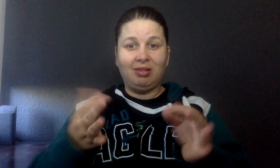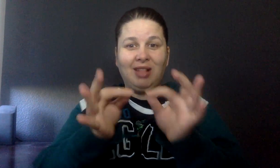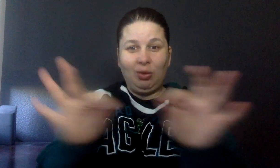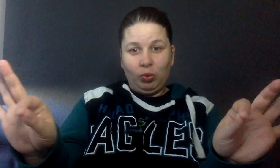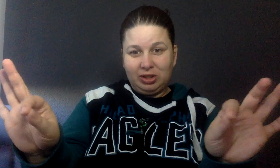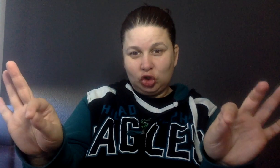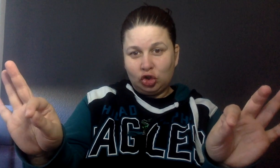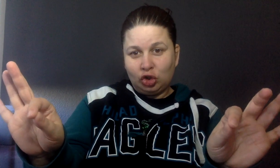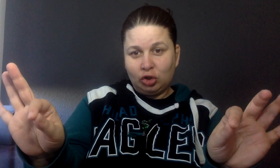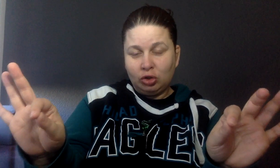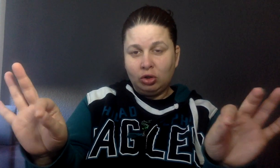language,